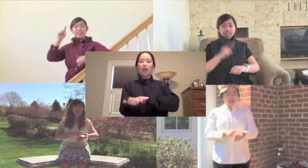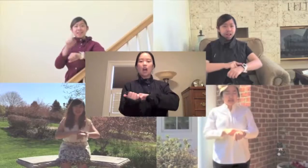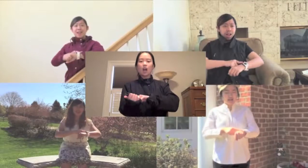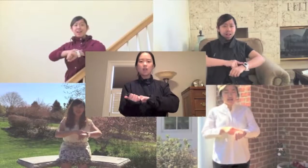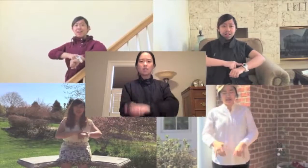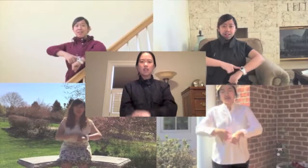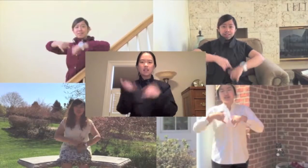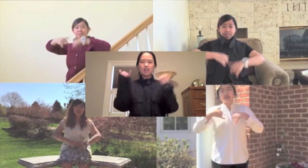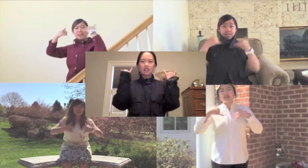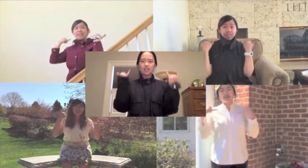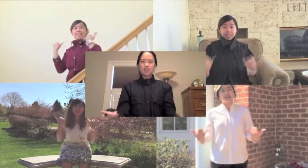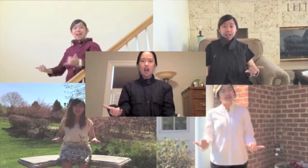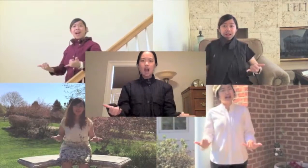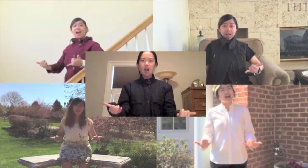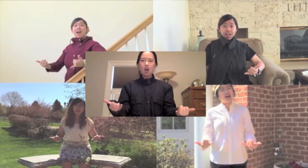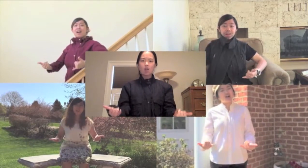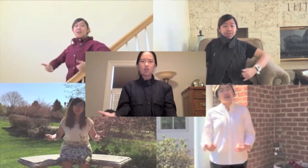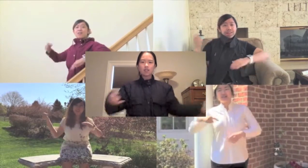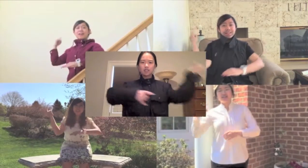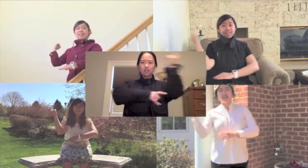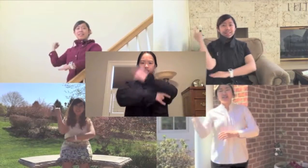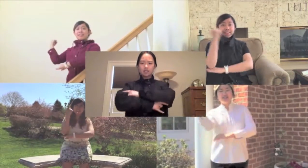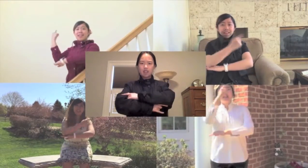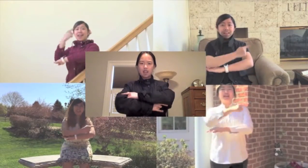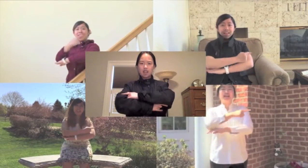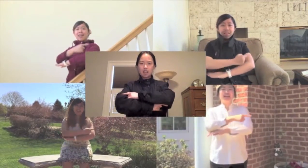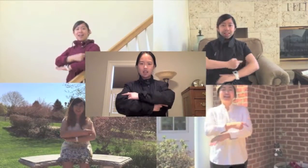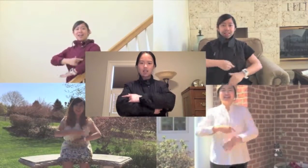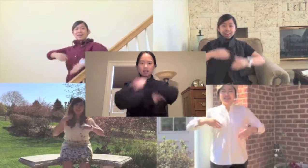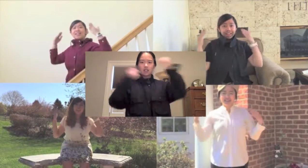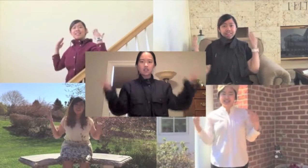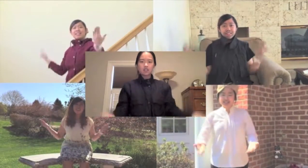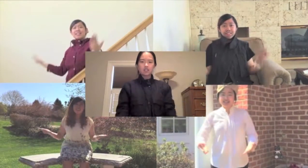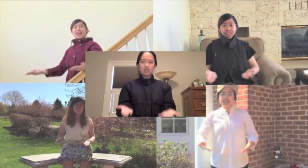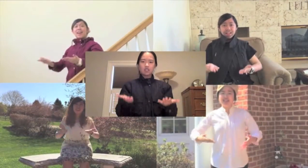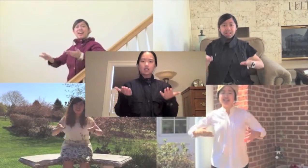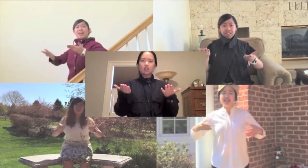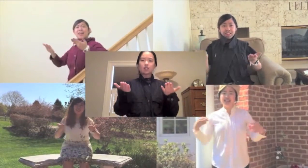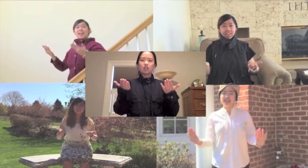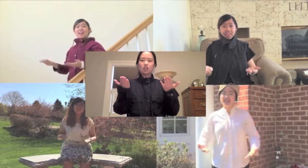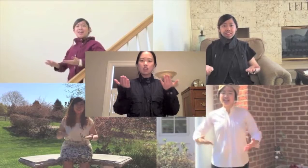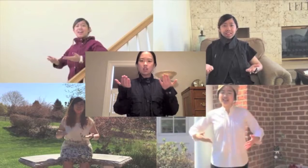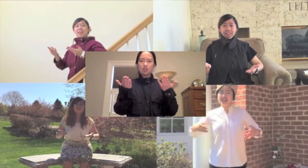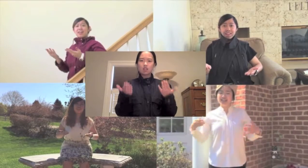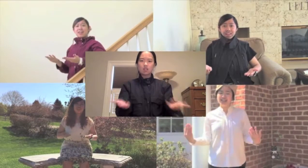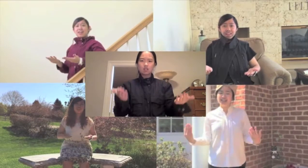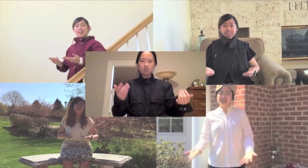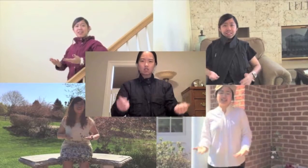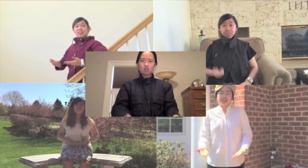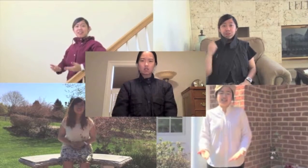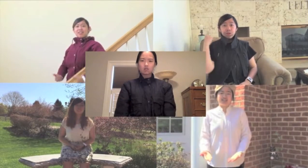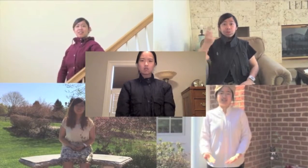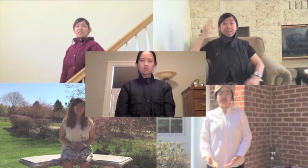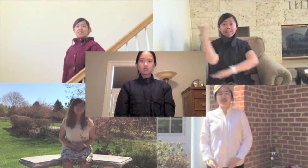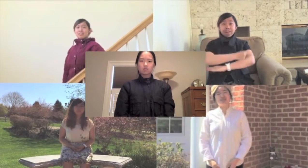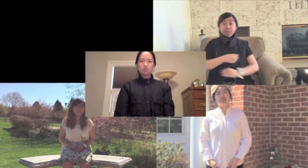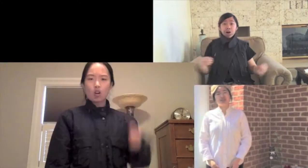time is now. The day is here. The is here.